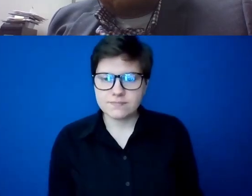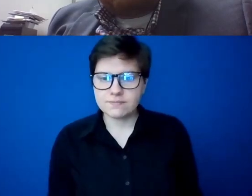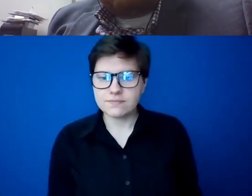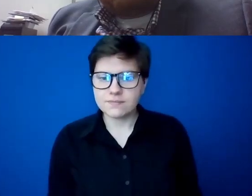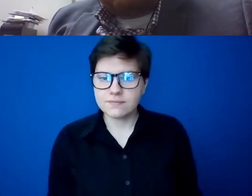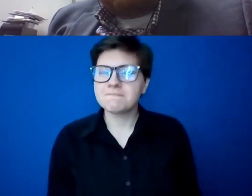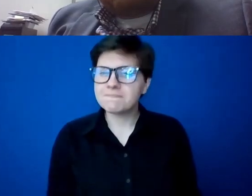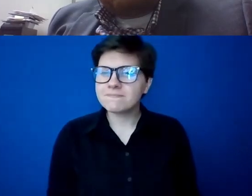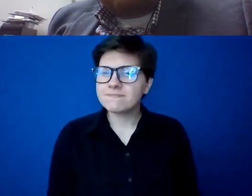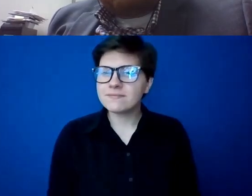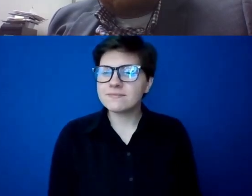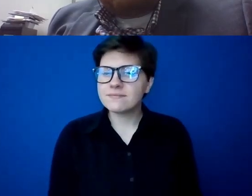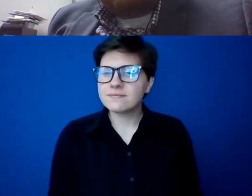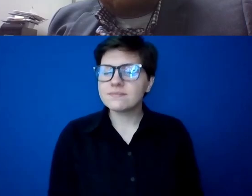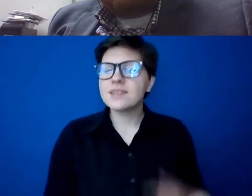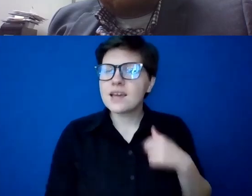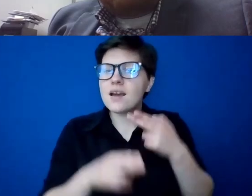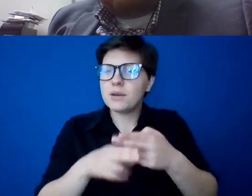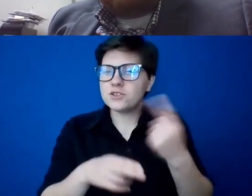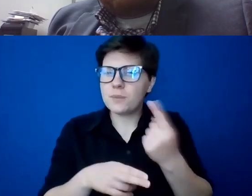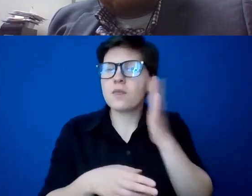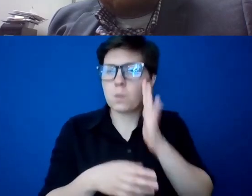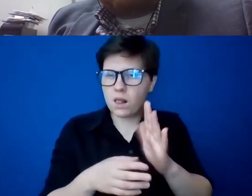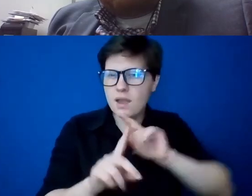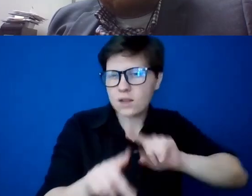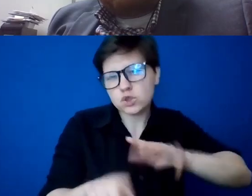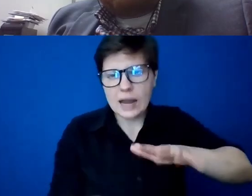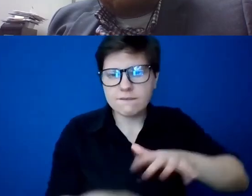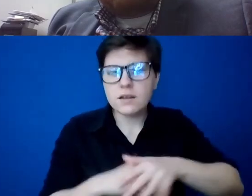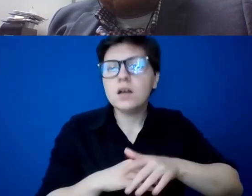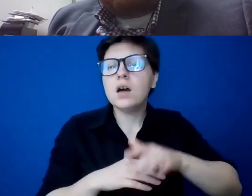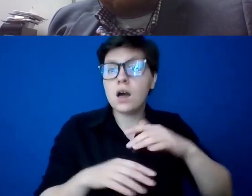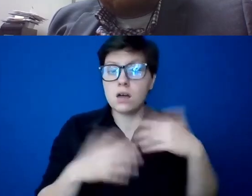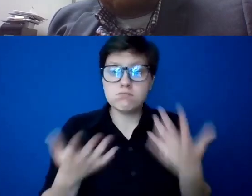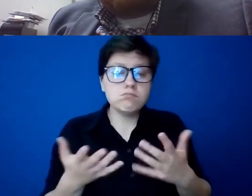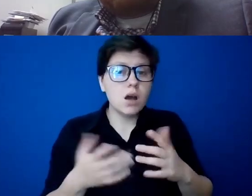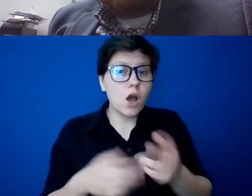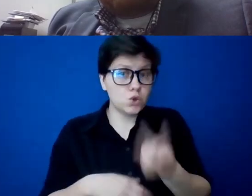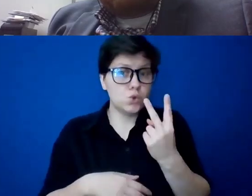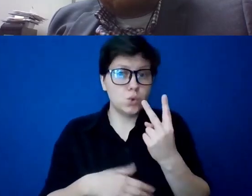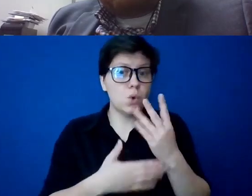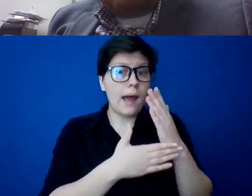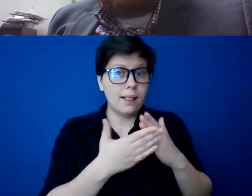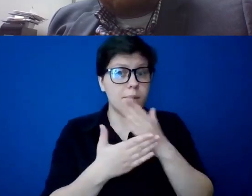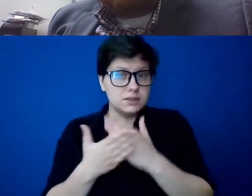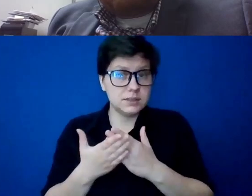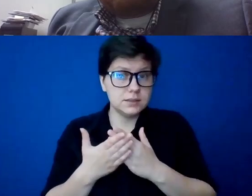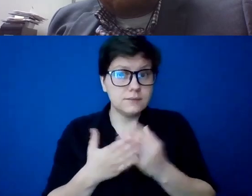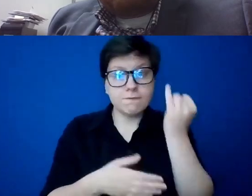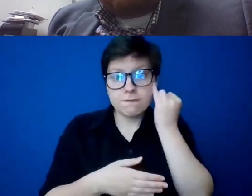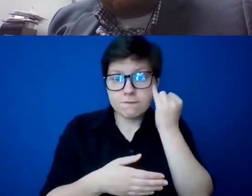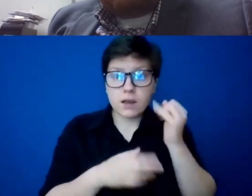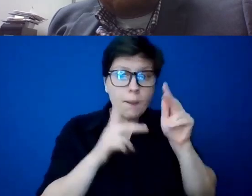think, uh, might indirectly address that. And that is the notion that there's, there's two elements, uh, whenever someone is